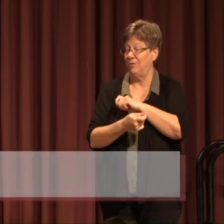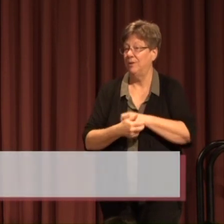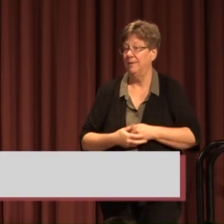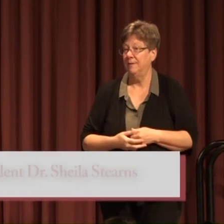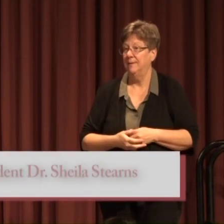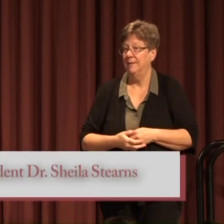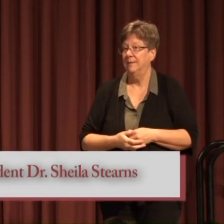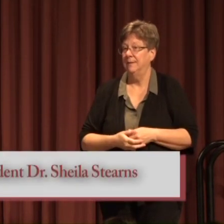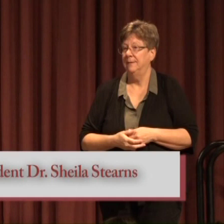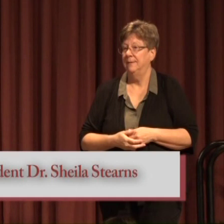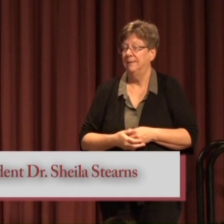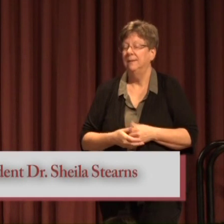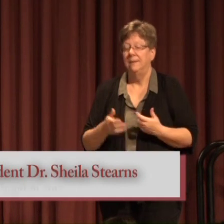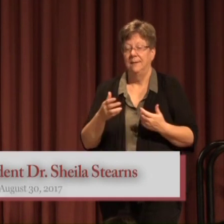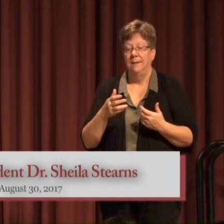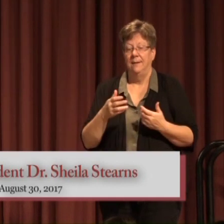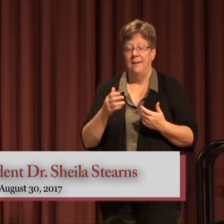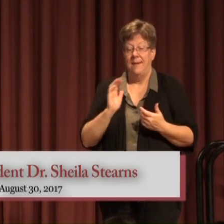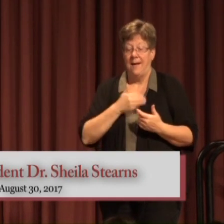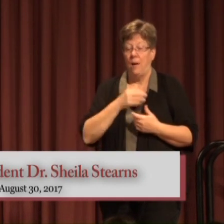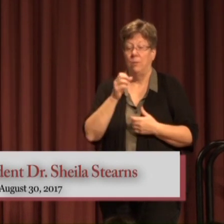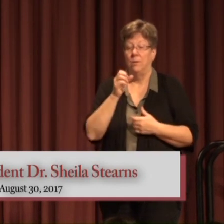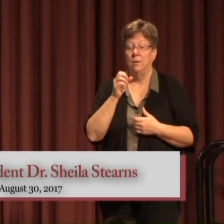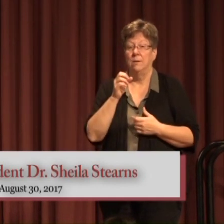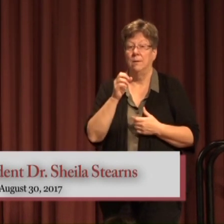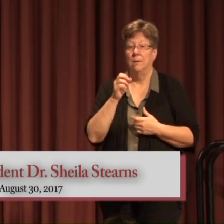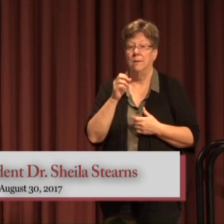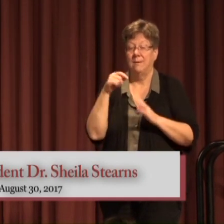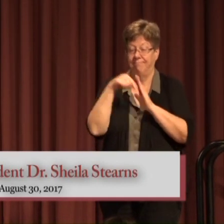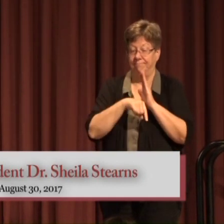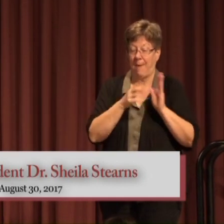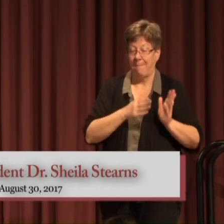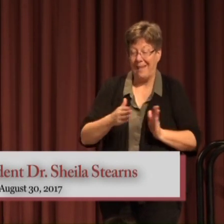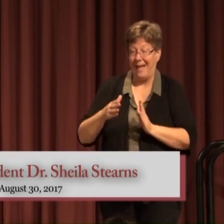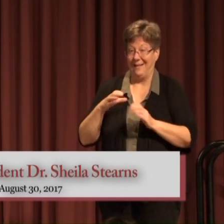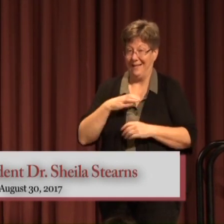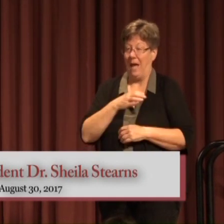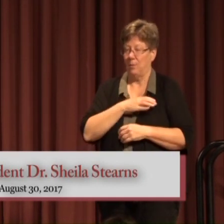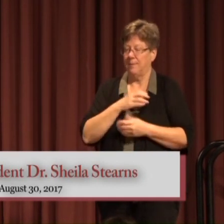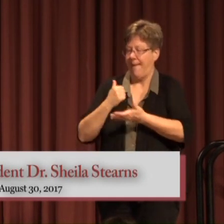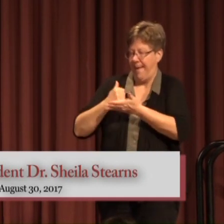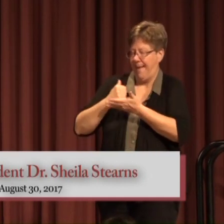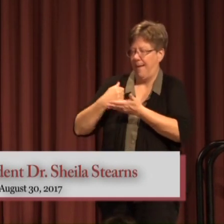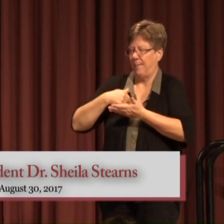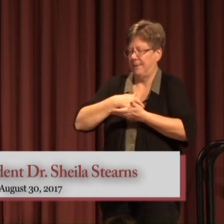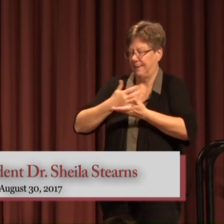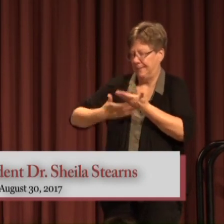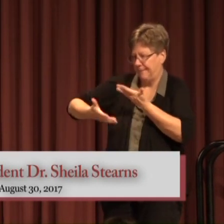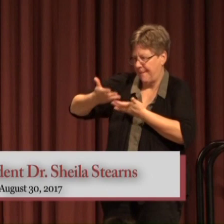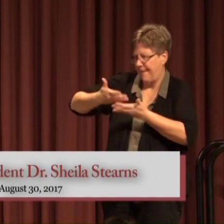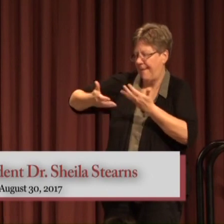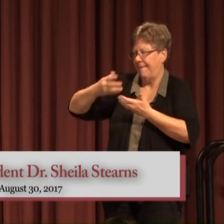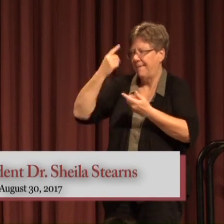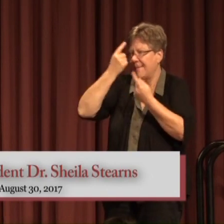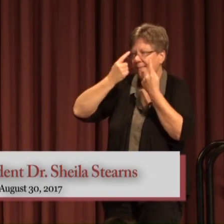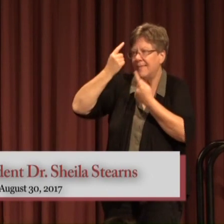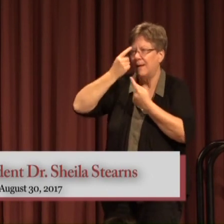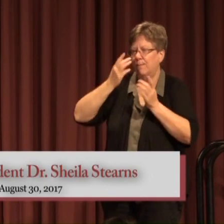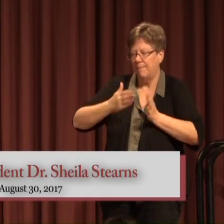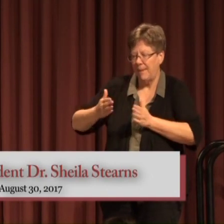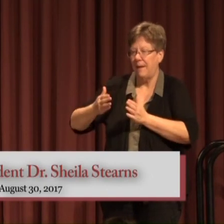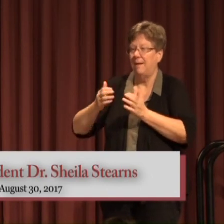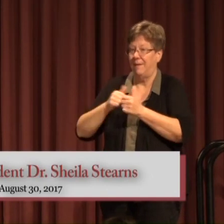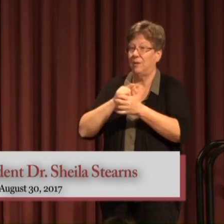And our strategic planning council Helped us think that through With about At least